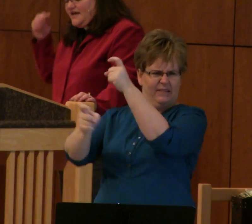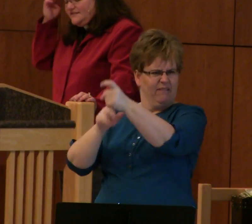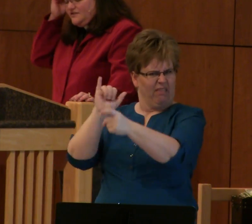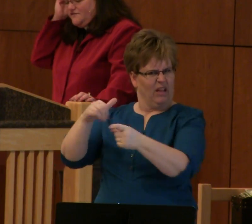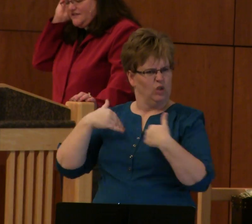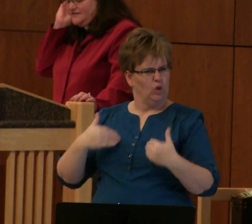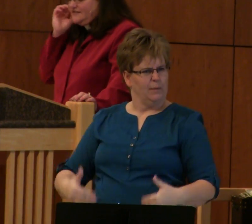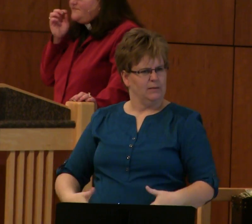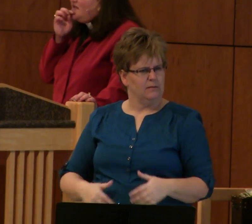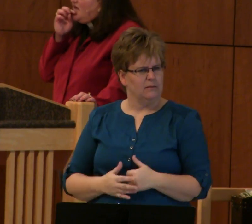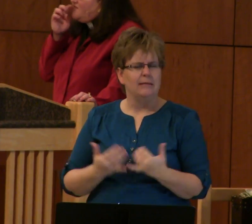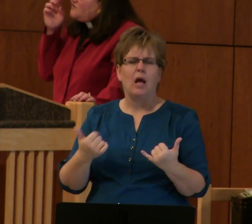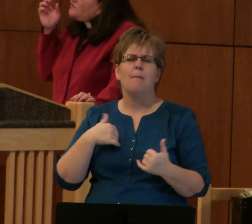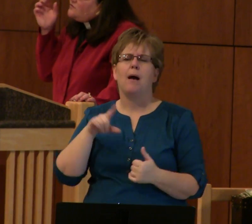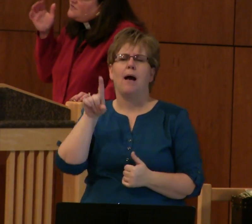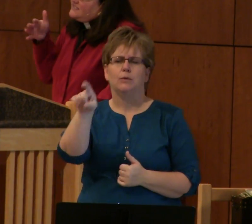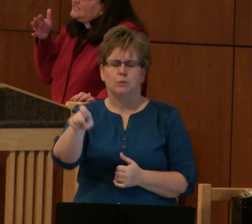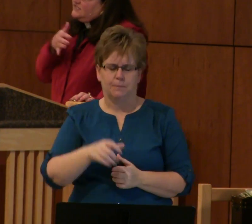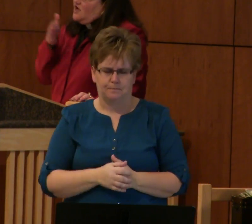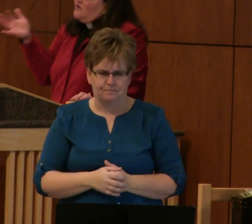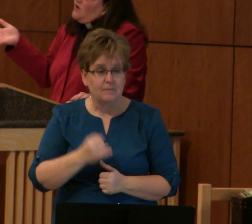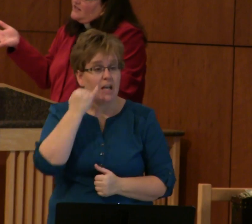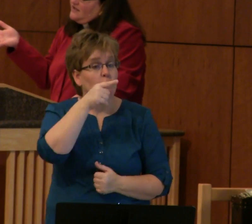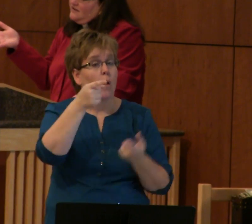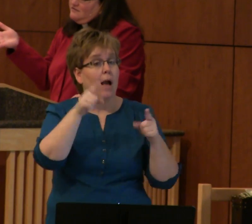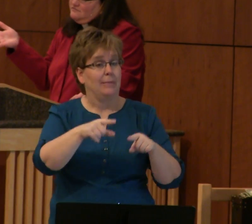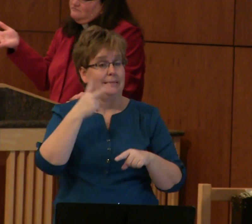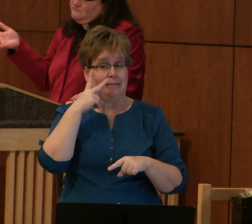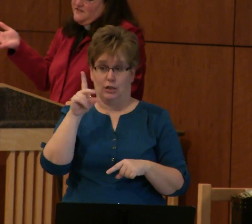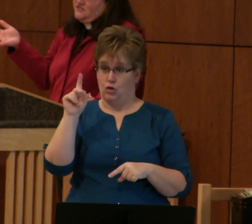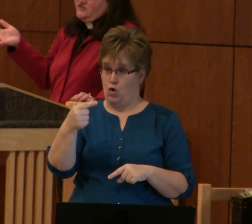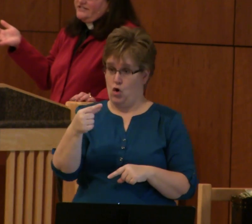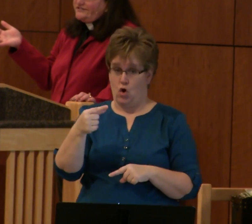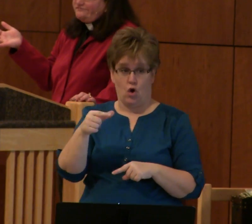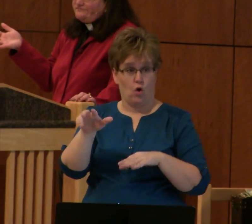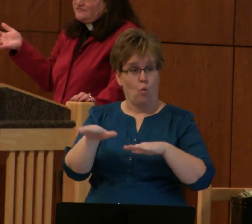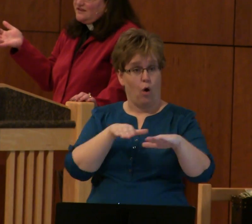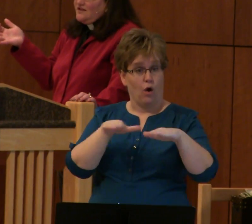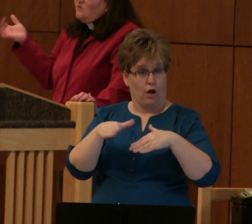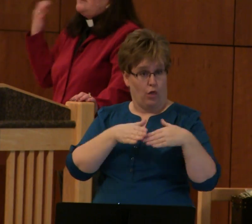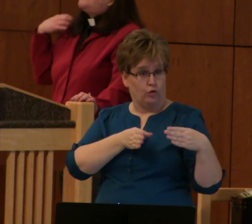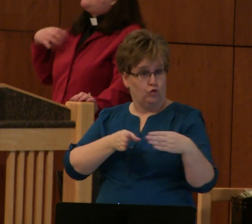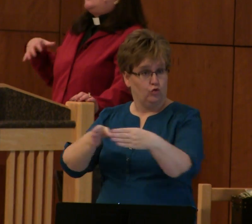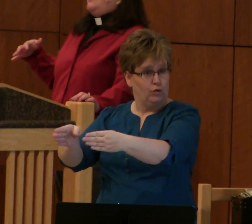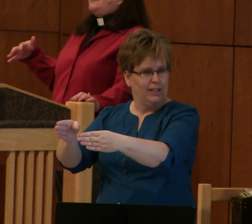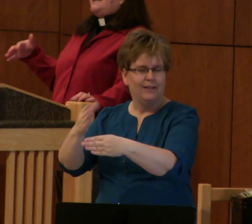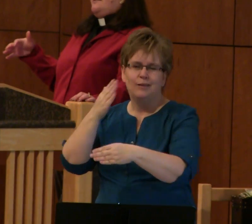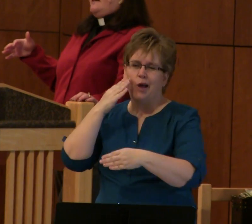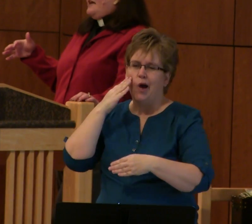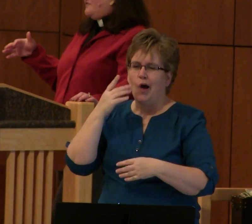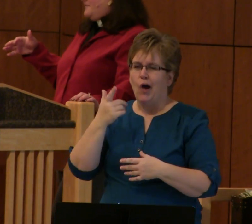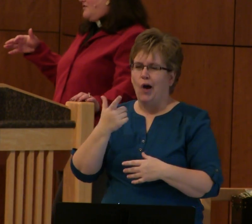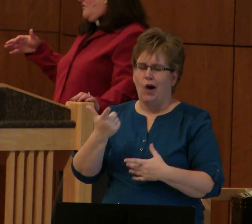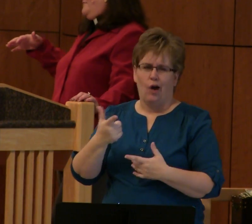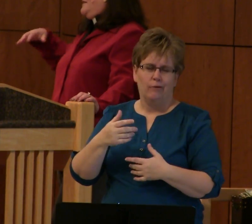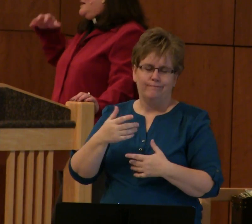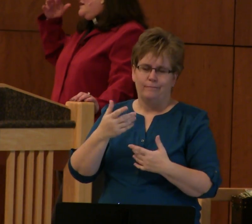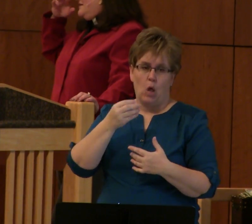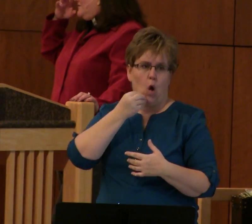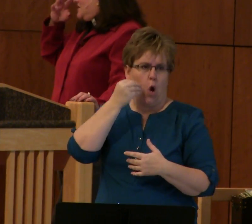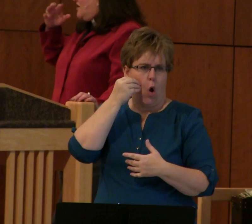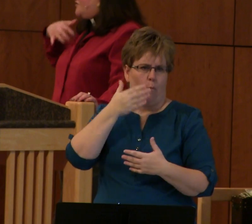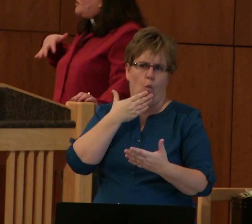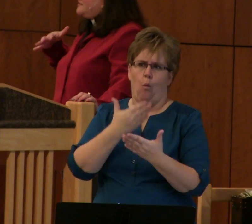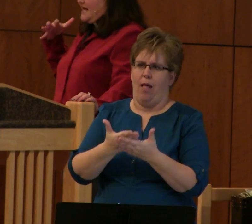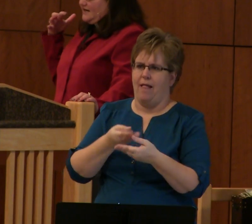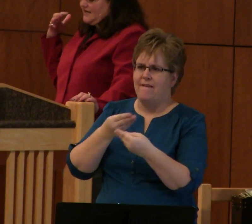Let me ask you of this. If you would see a dog walking down the street, one of those that you could tell came from a home that